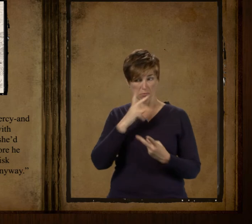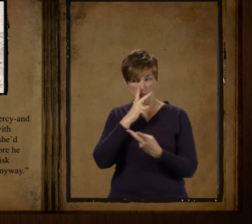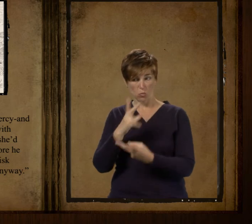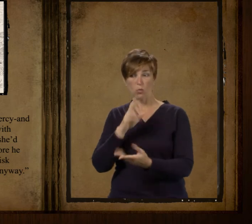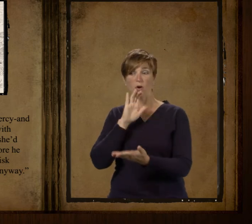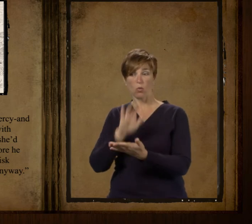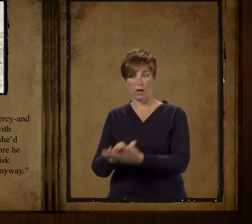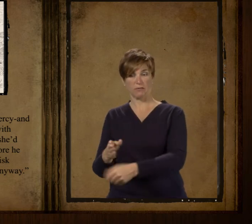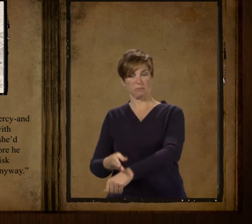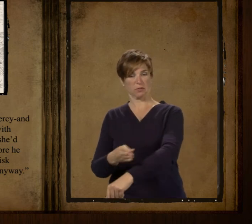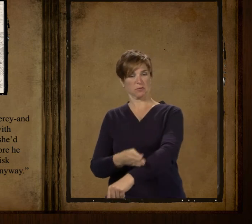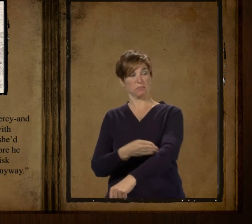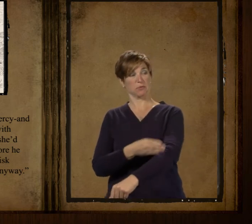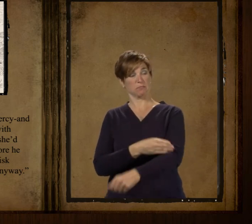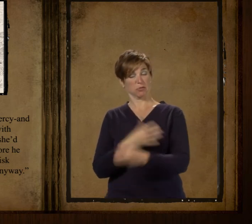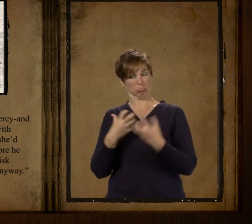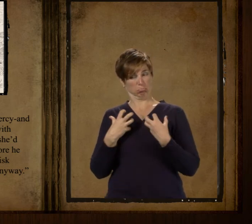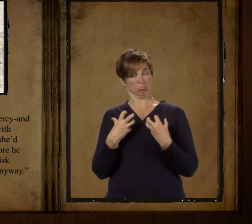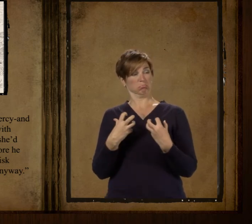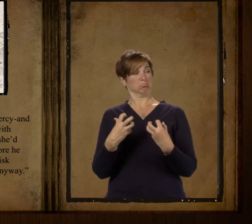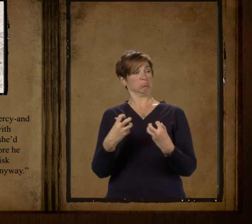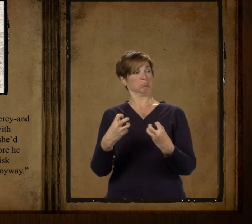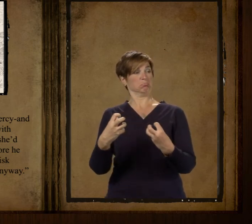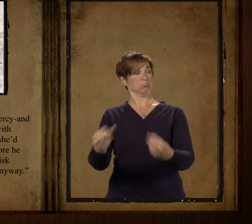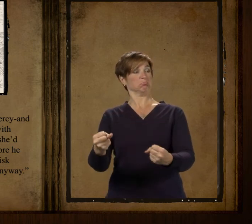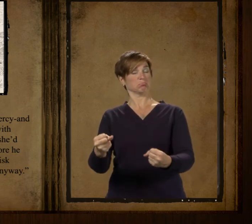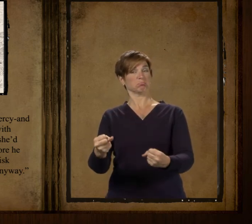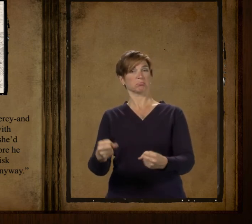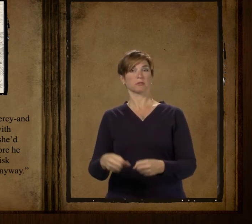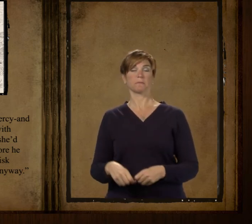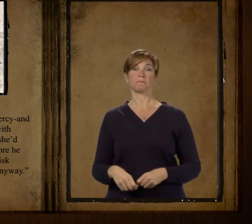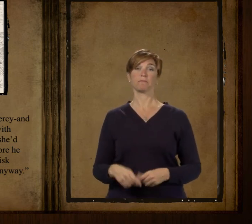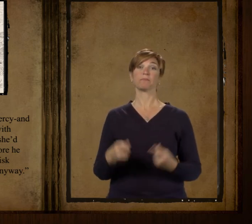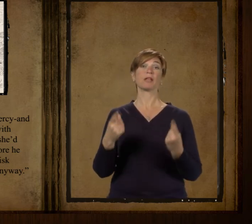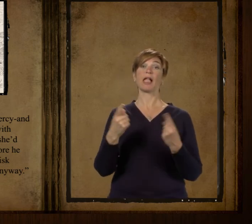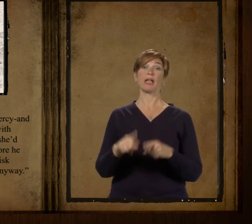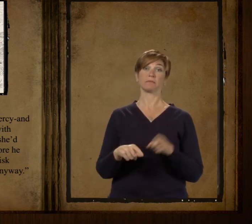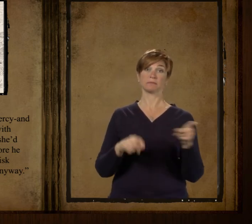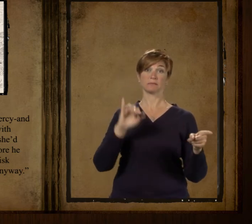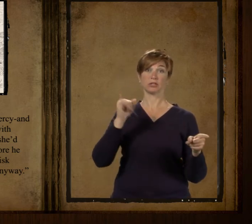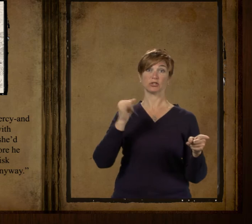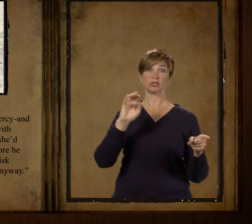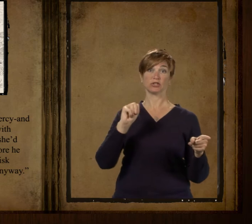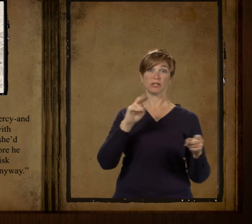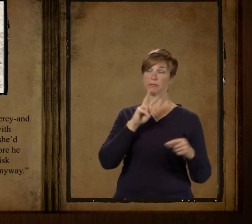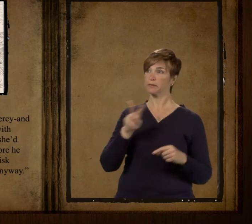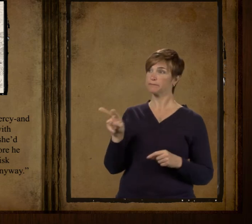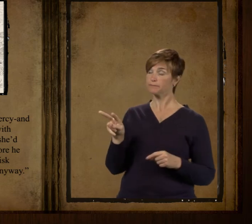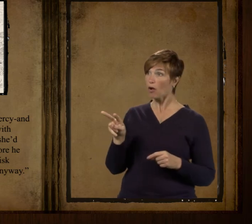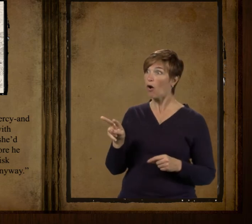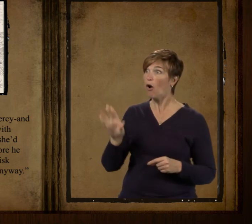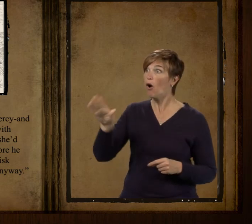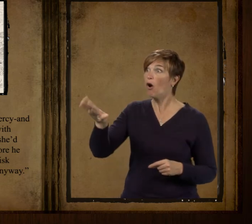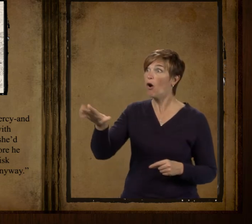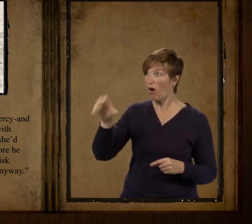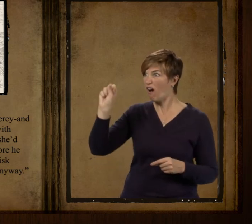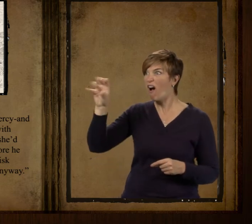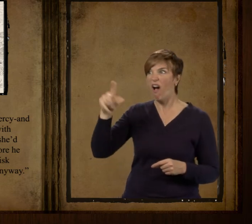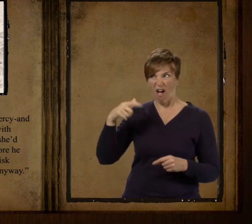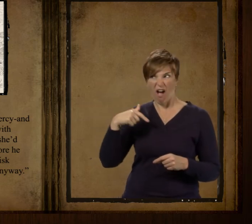she'd get well yet and smiley before he thought says well i'll risk two and a